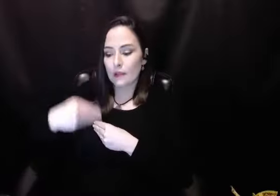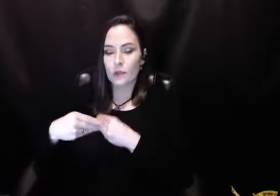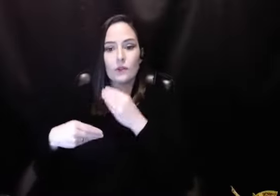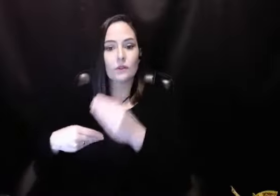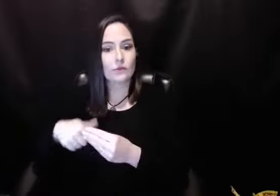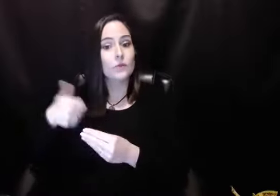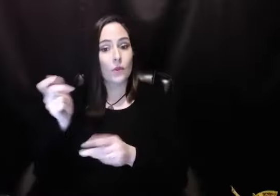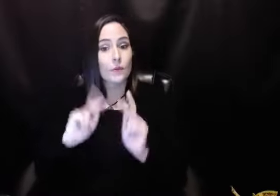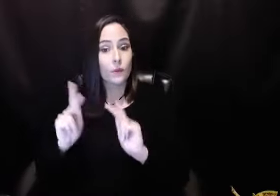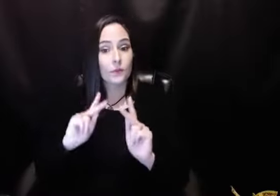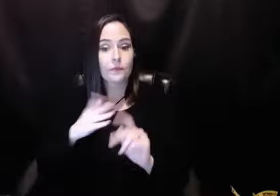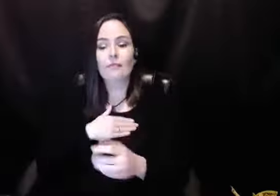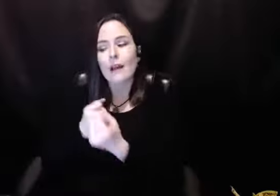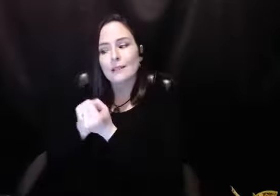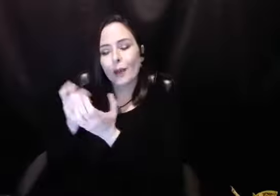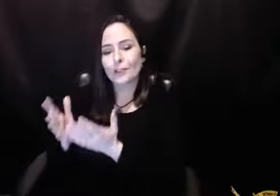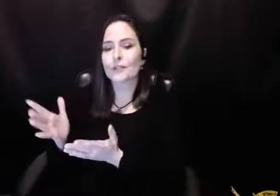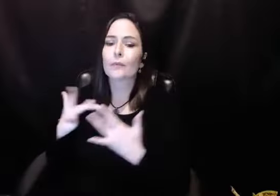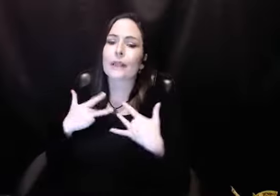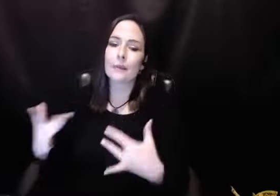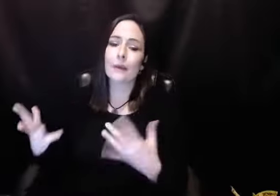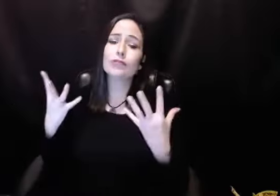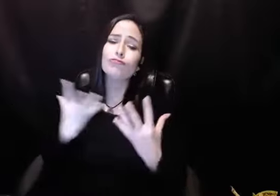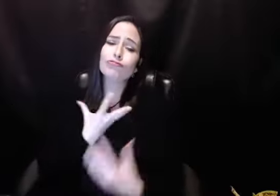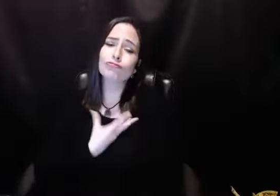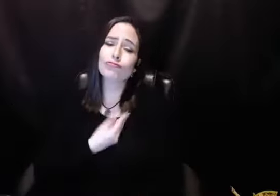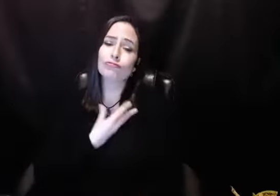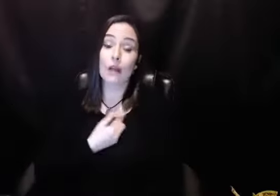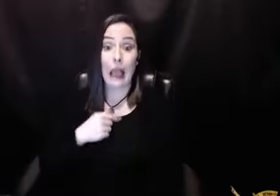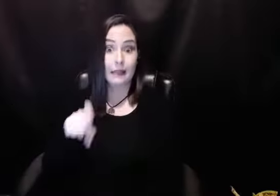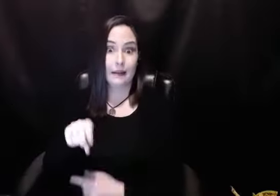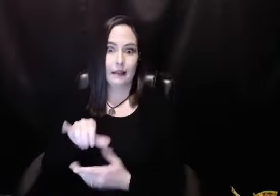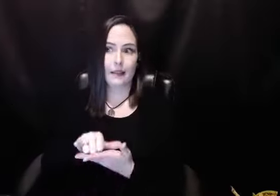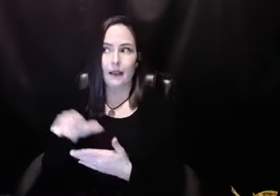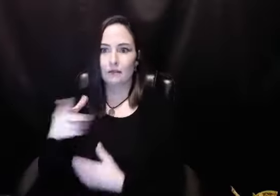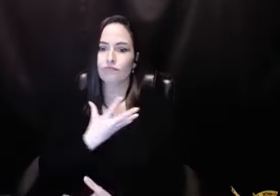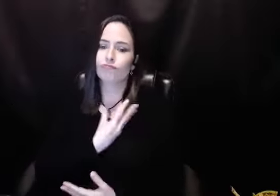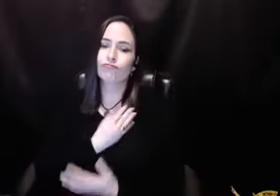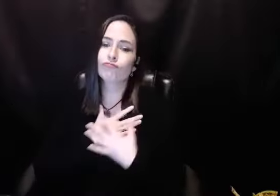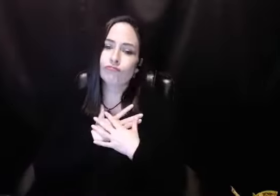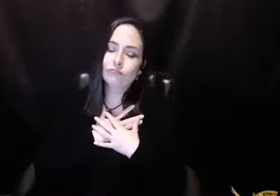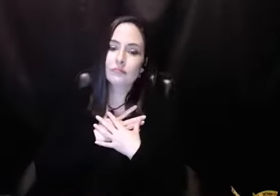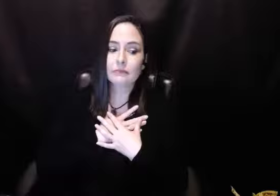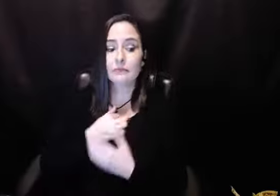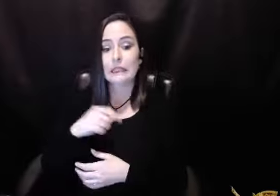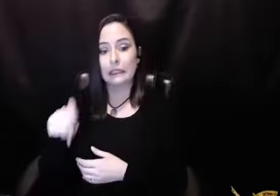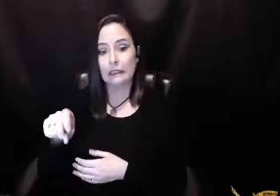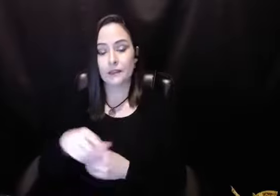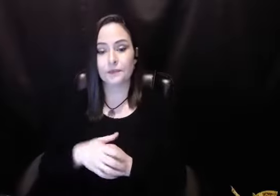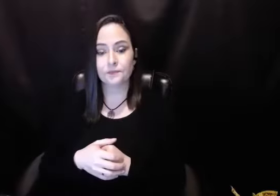was like you pass on what you've been given. Now, my sponsor is much more gentle than I am. I needed